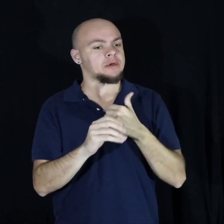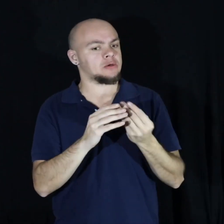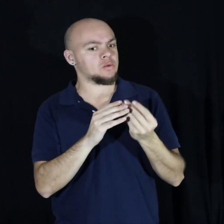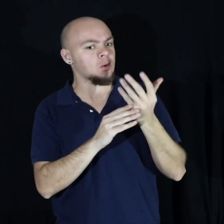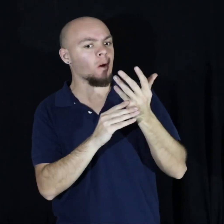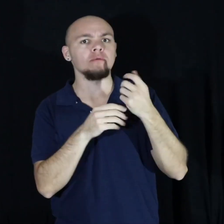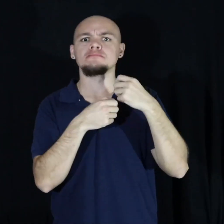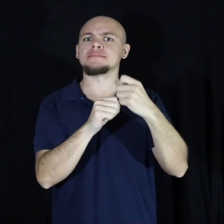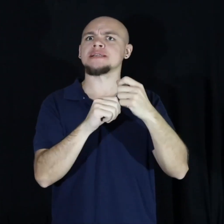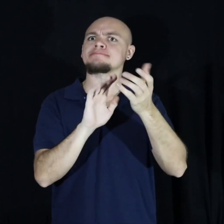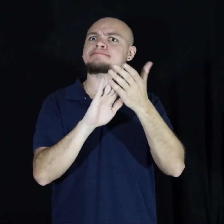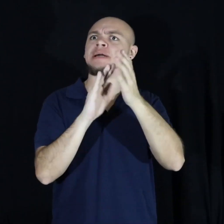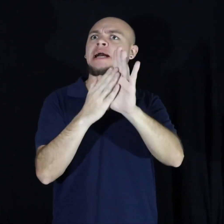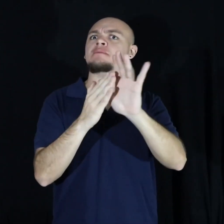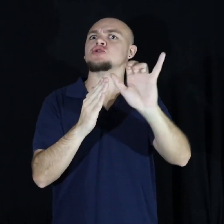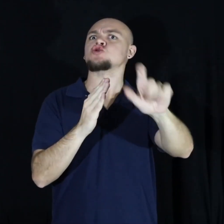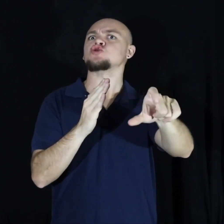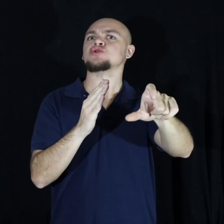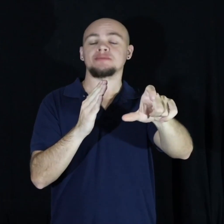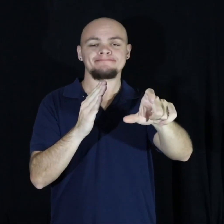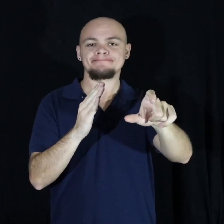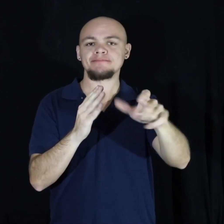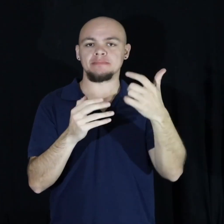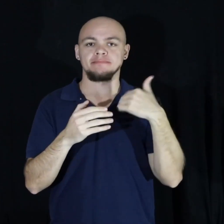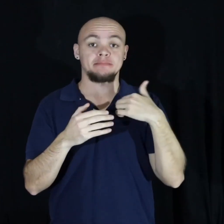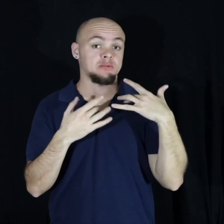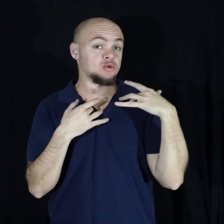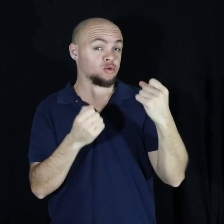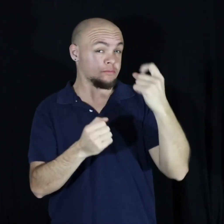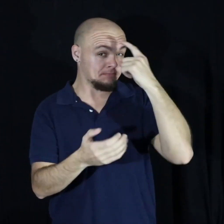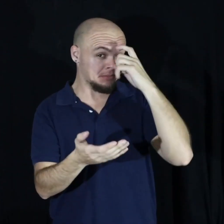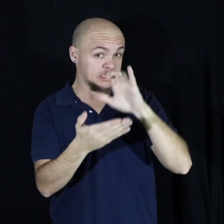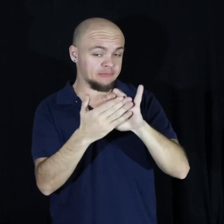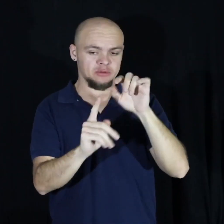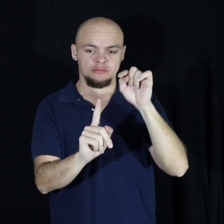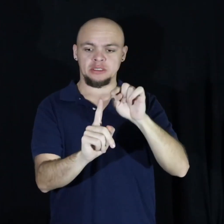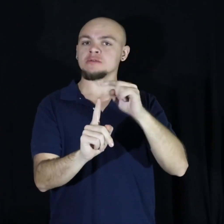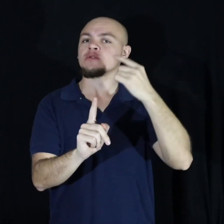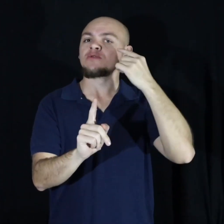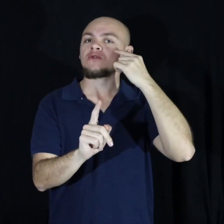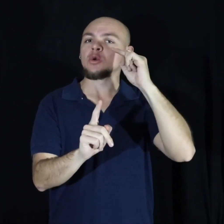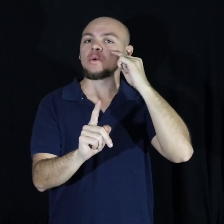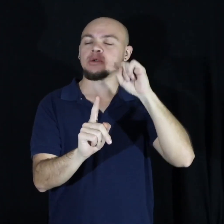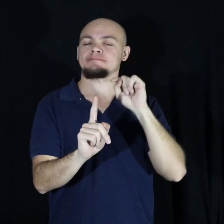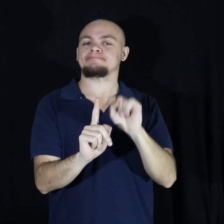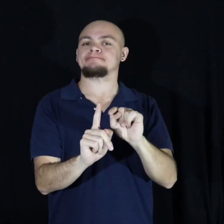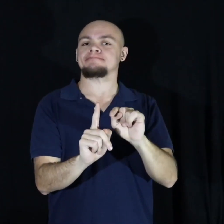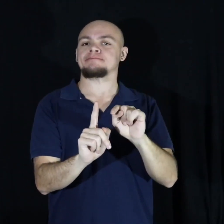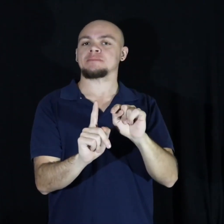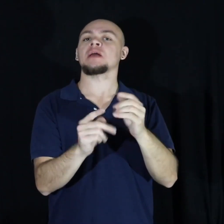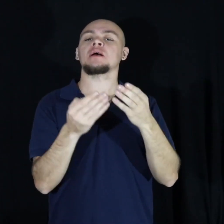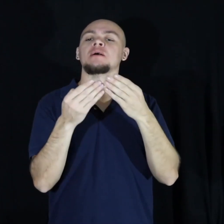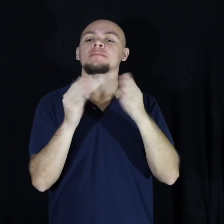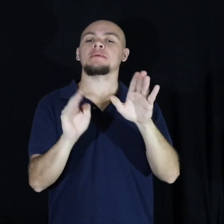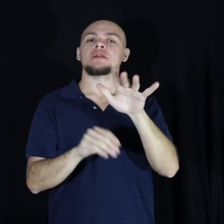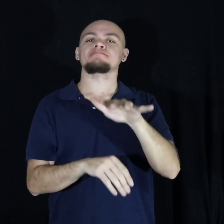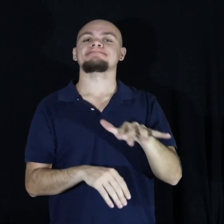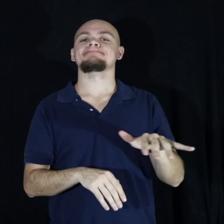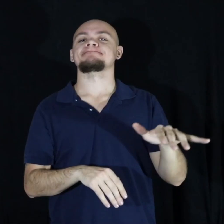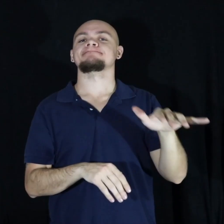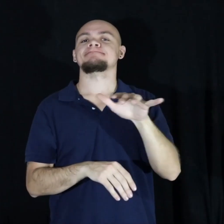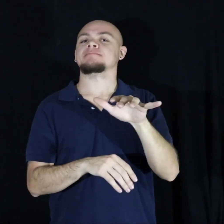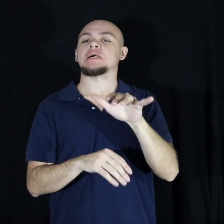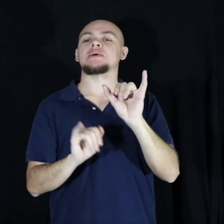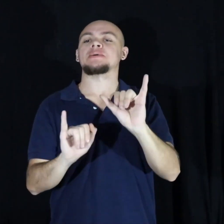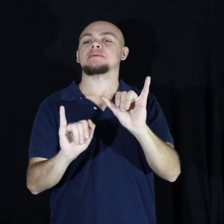i strongly believe that this place should be done a public area specialized